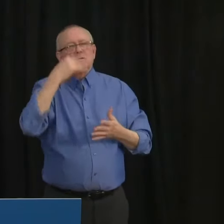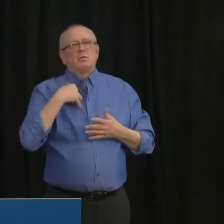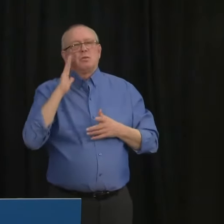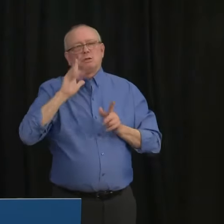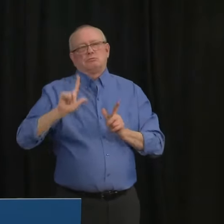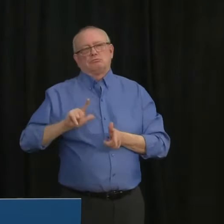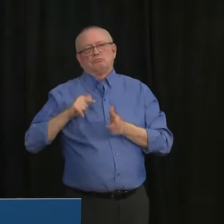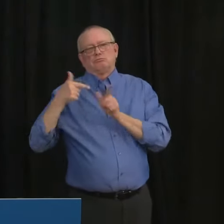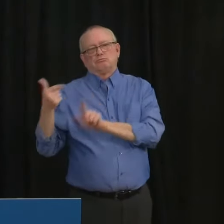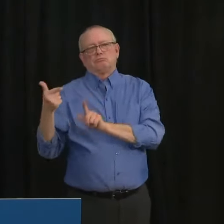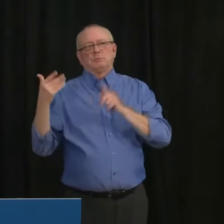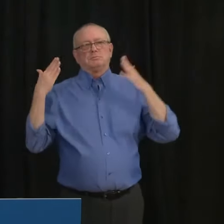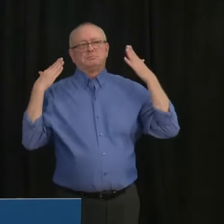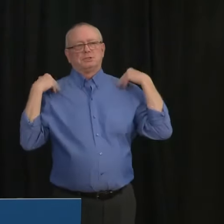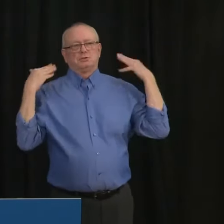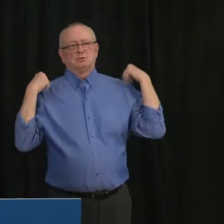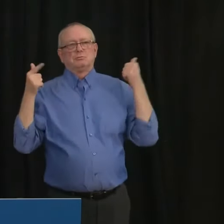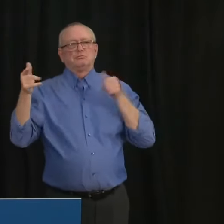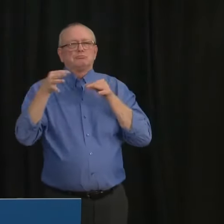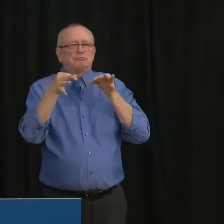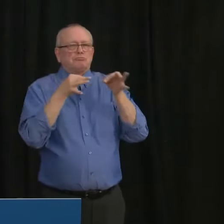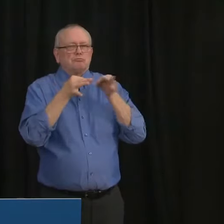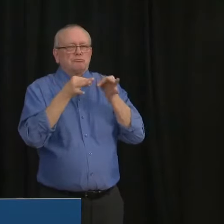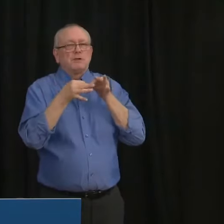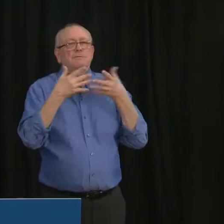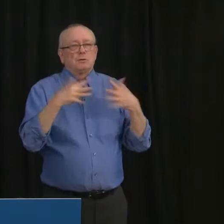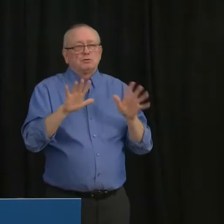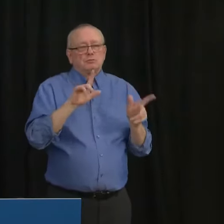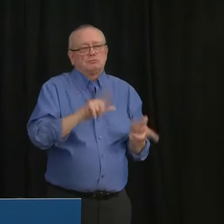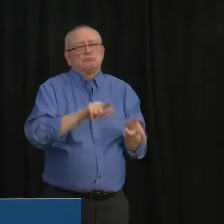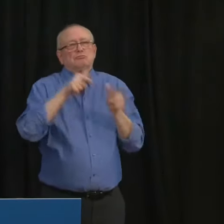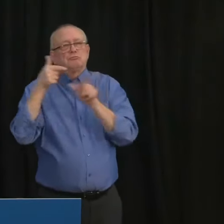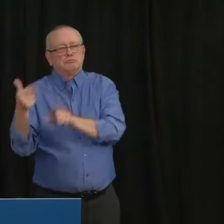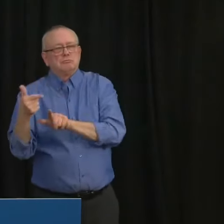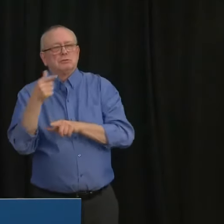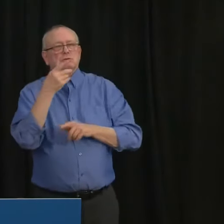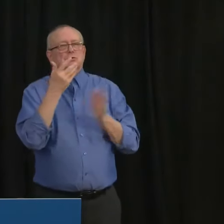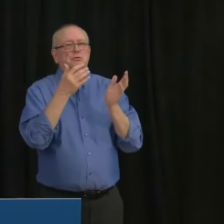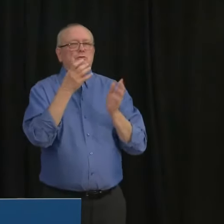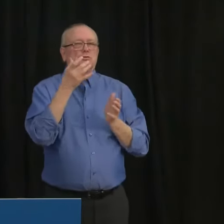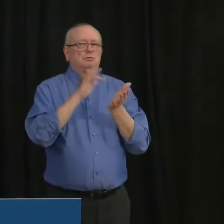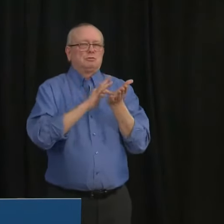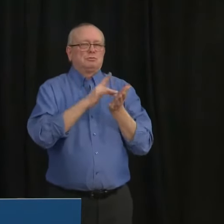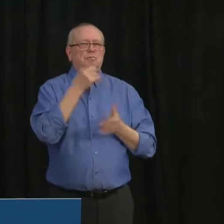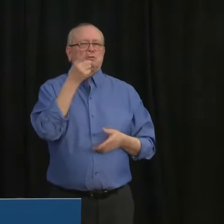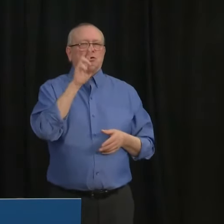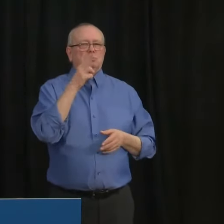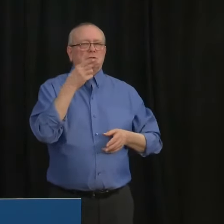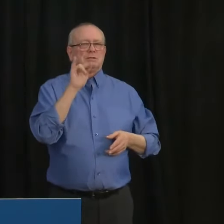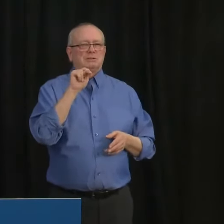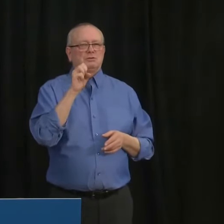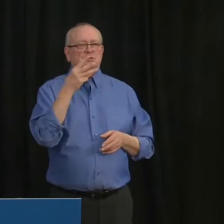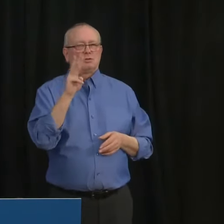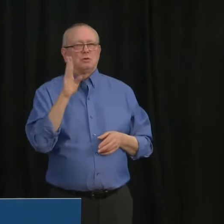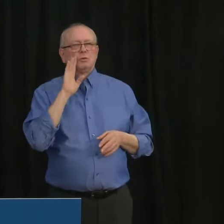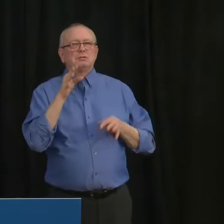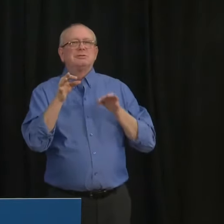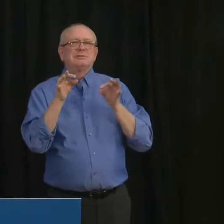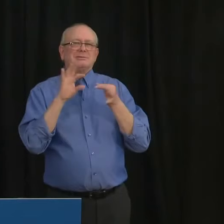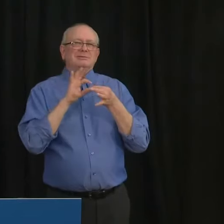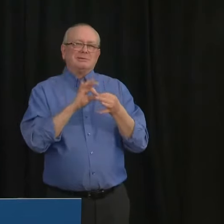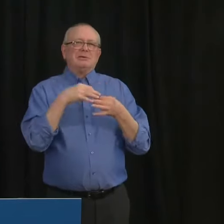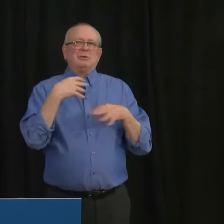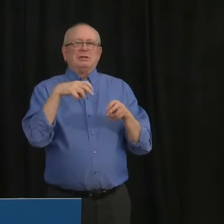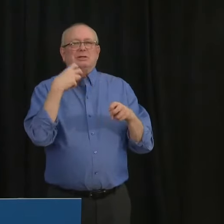tough but they are necessary. They are needed to protect our health care system from being overwhelmed and to ensure that